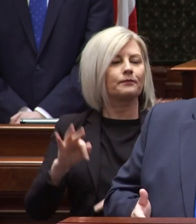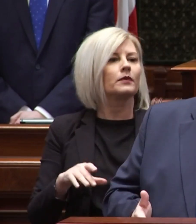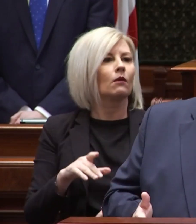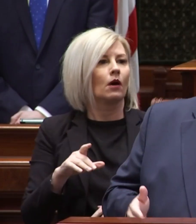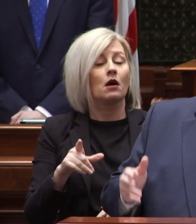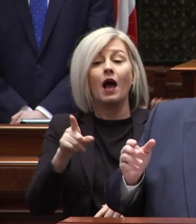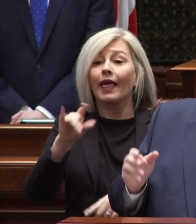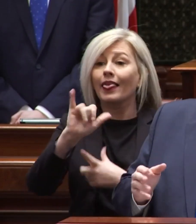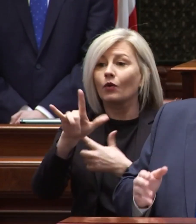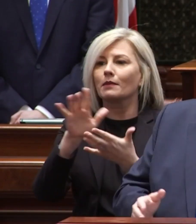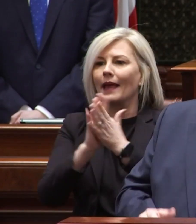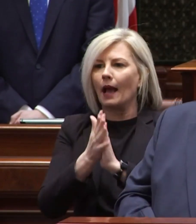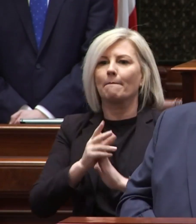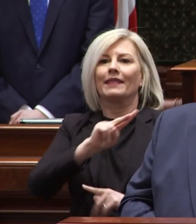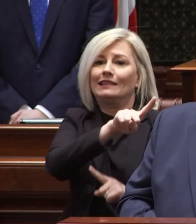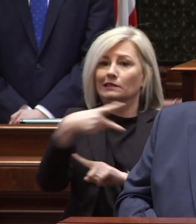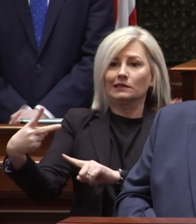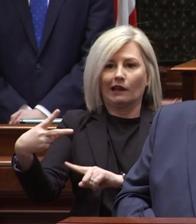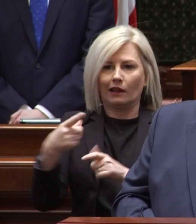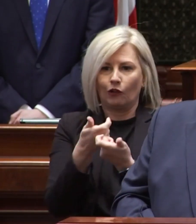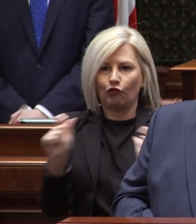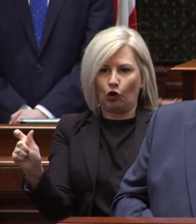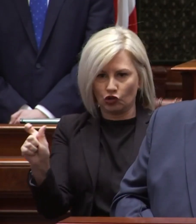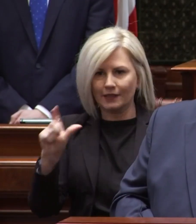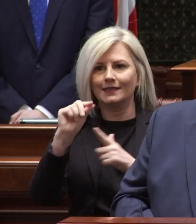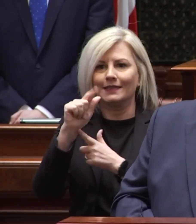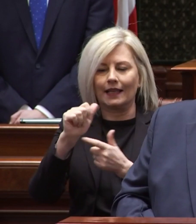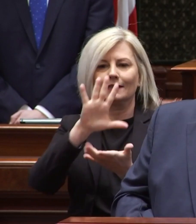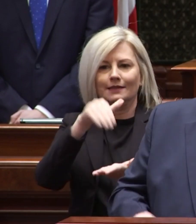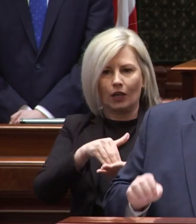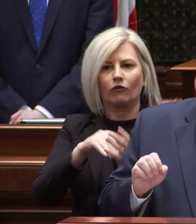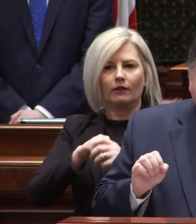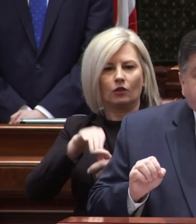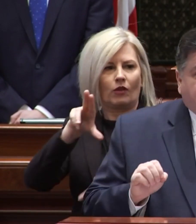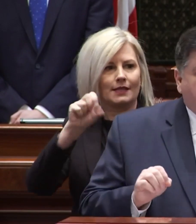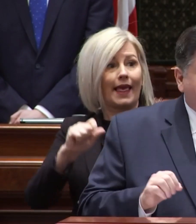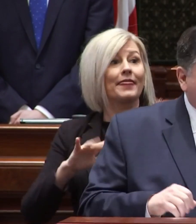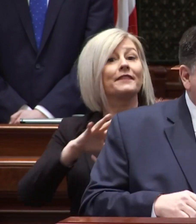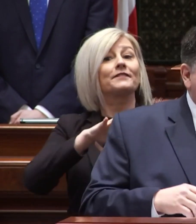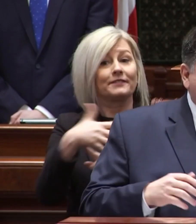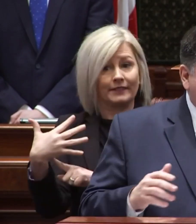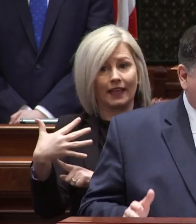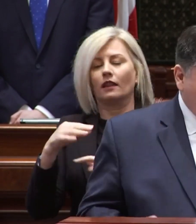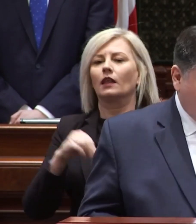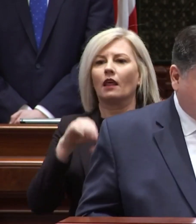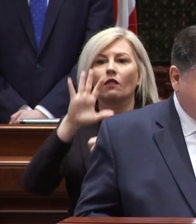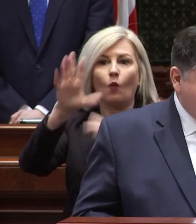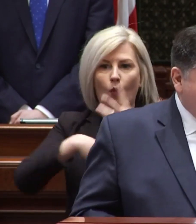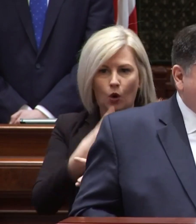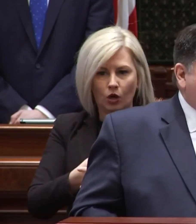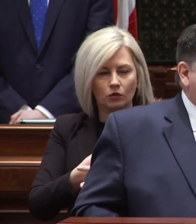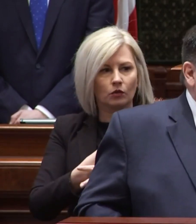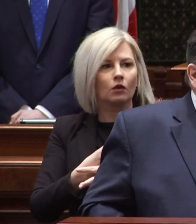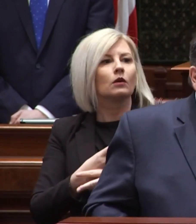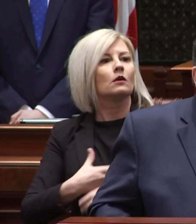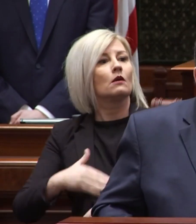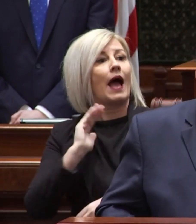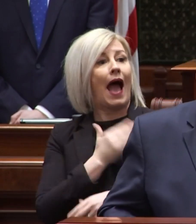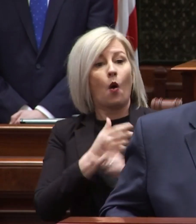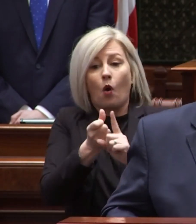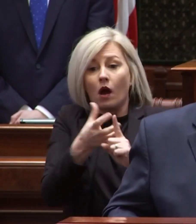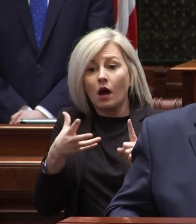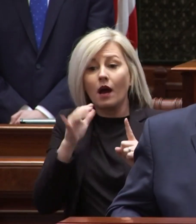illinois has become the second largest data center market in the united states and the fifth largest in the entire world and our